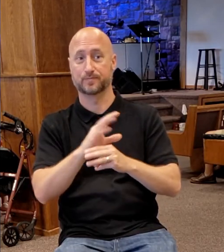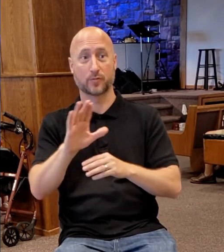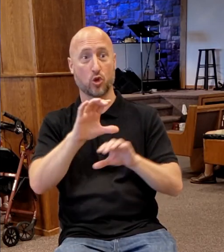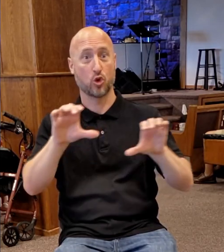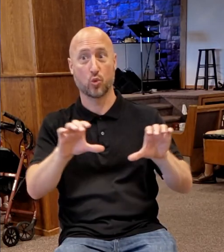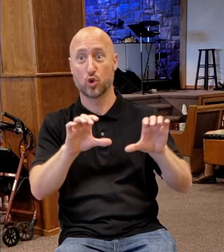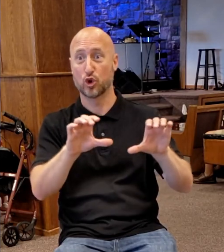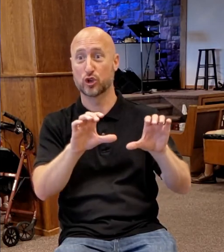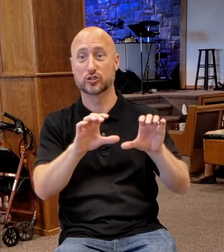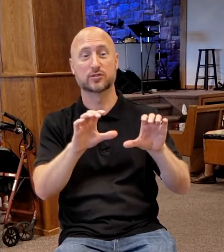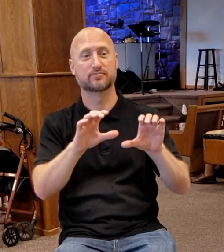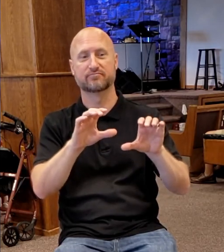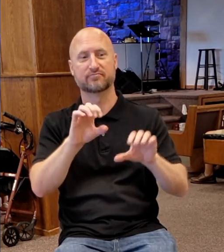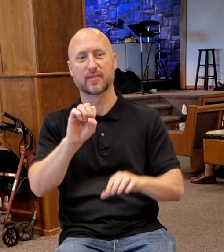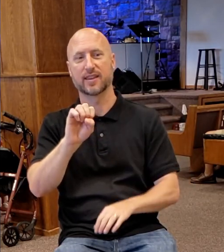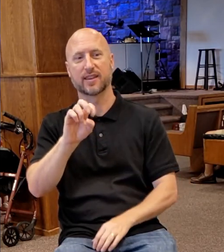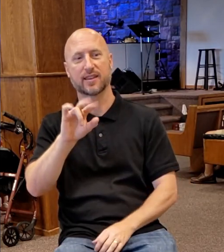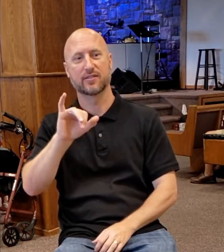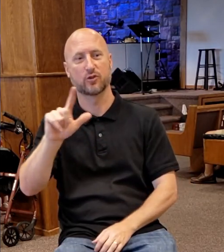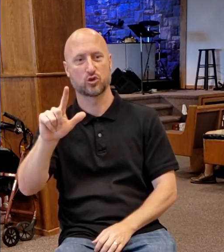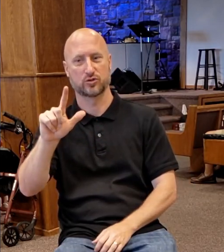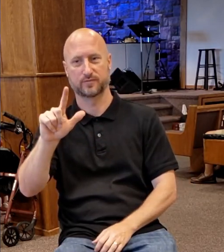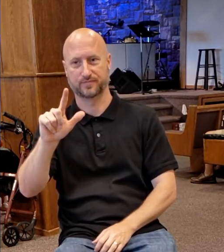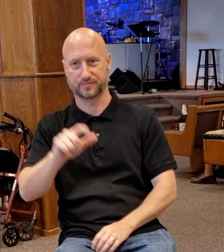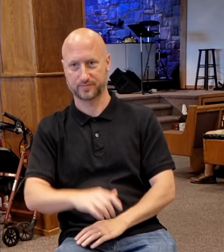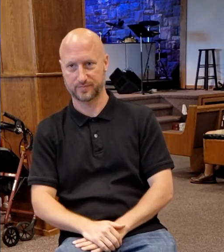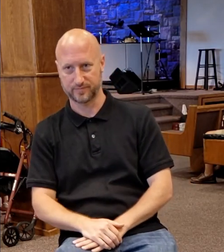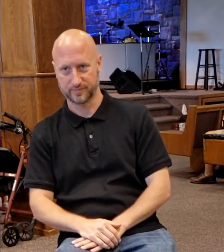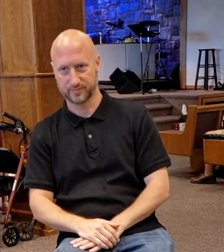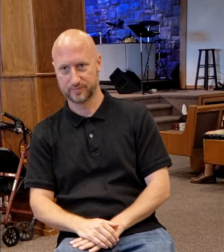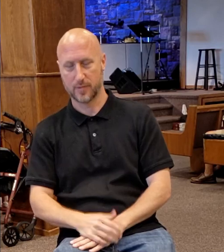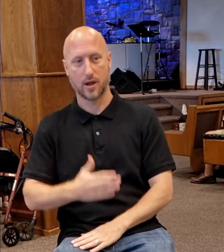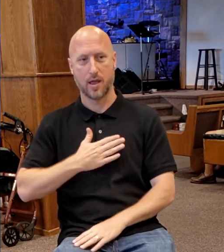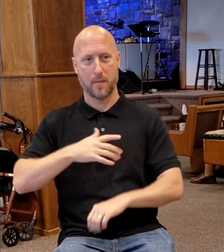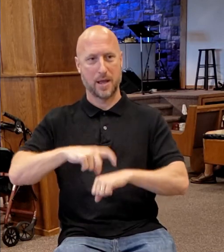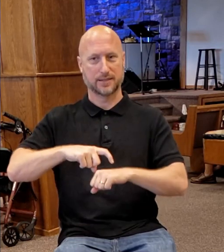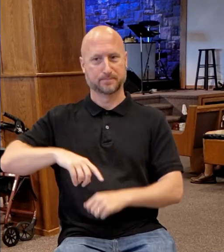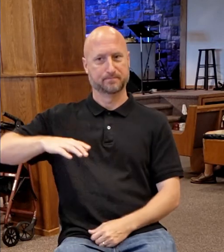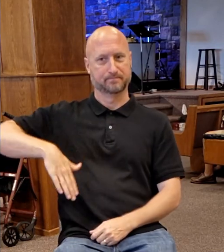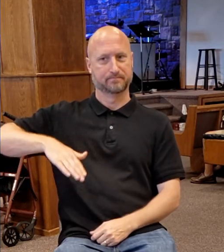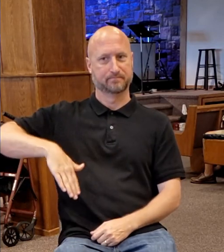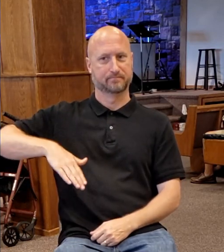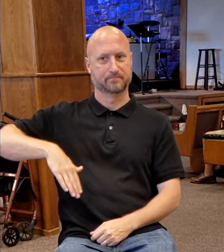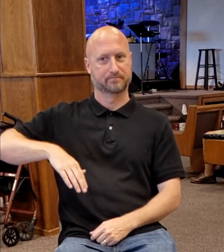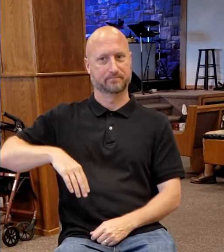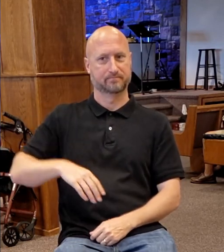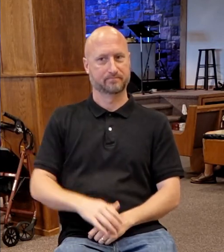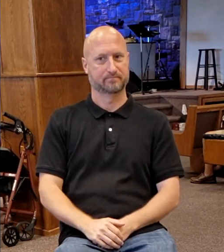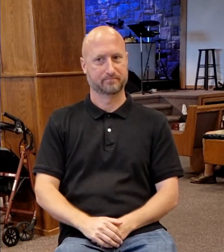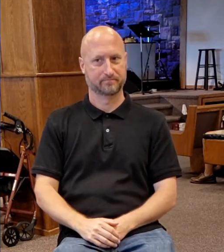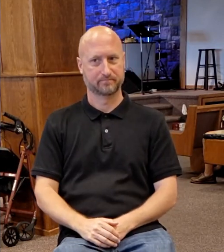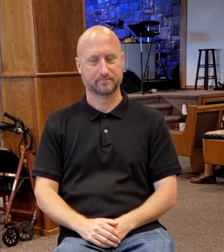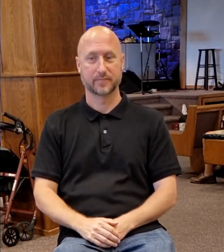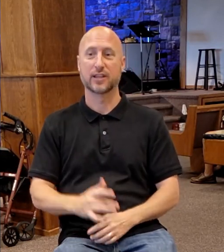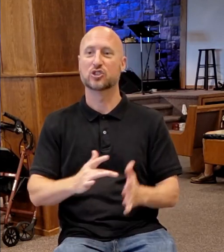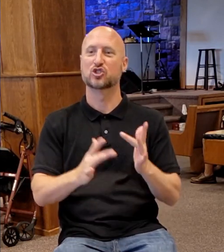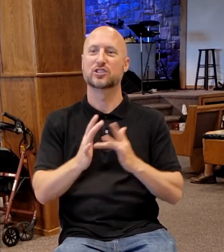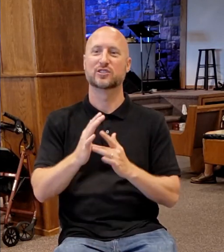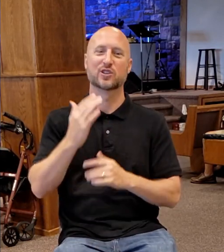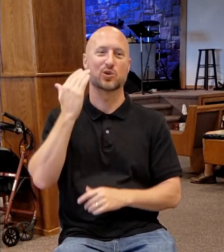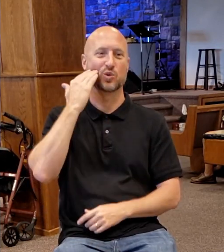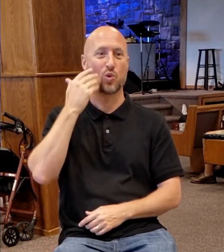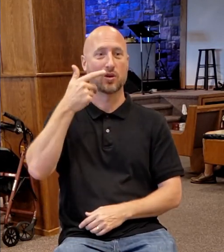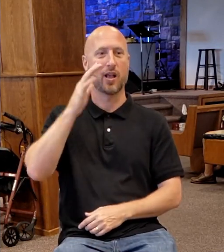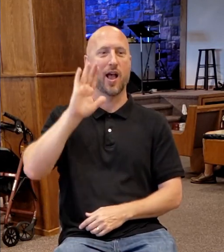thereof are evil. So my time has not come. He's aware of a divine clock.